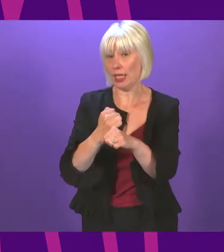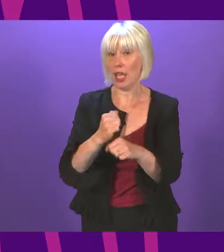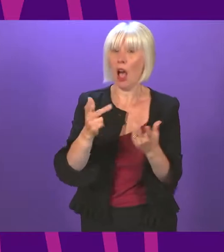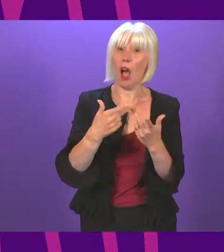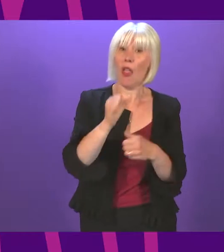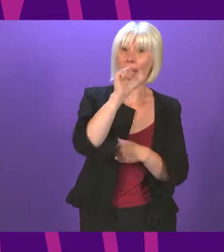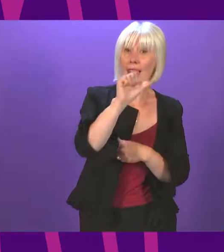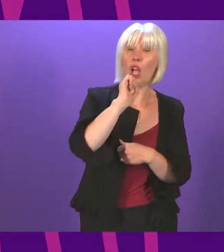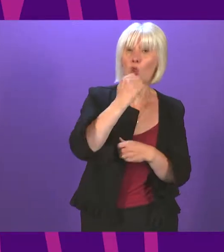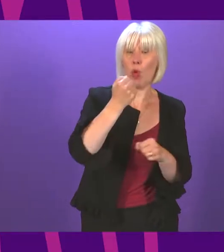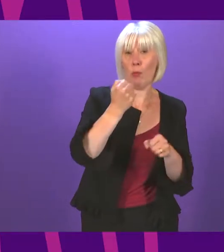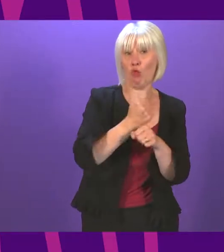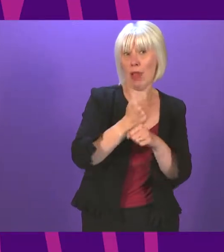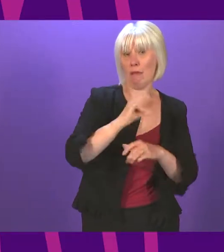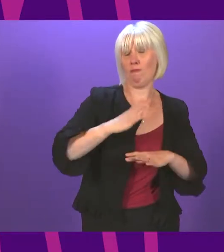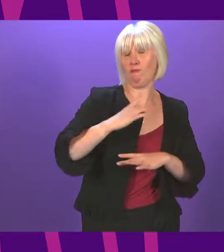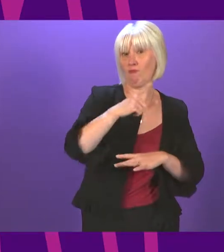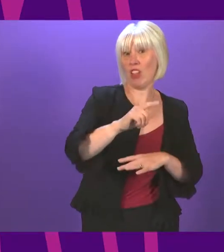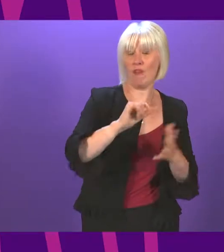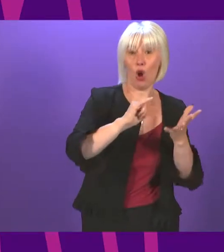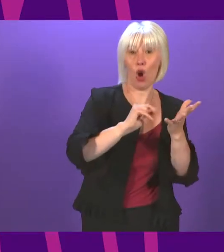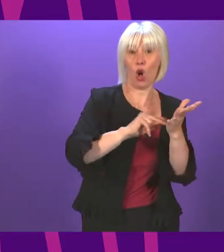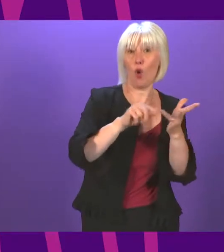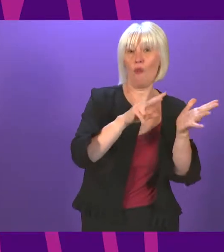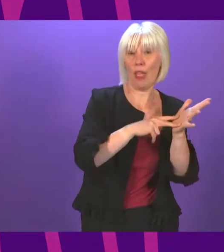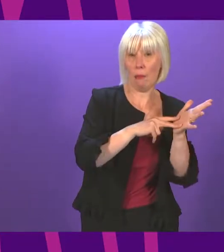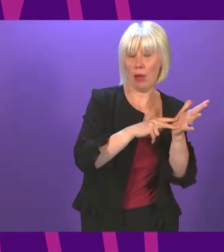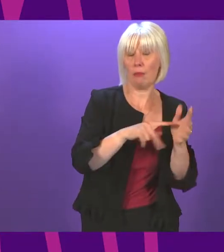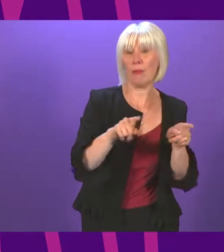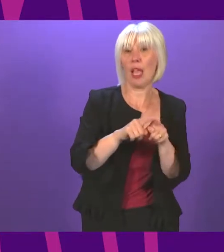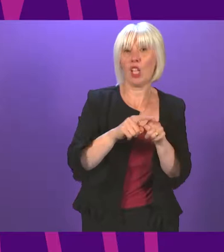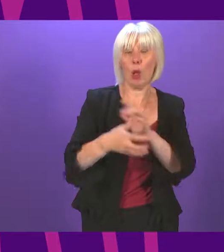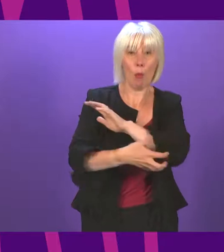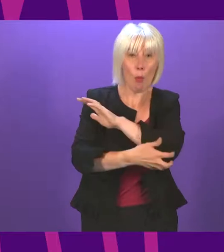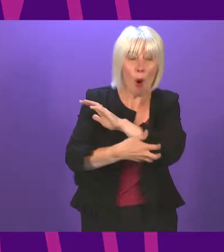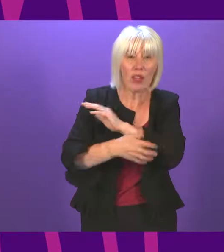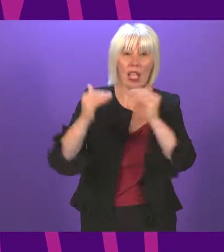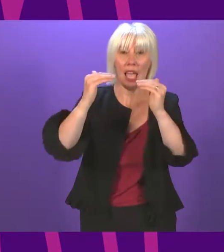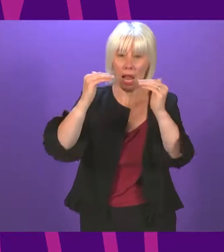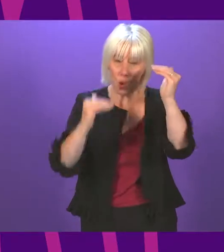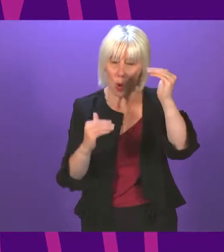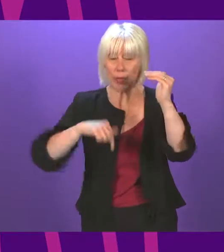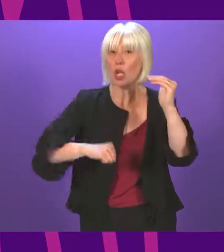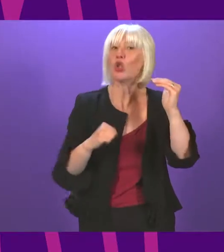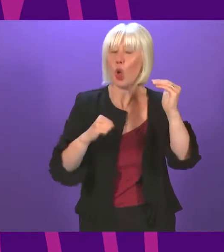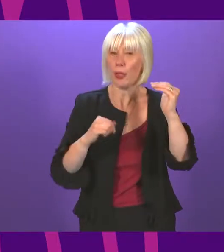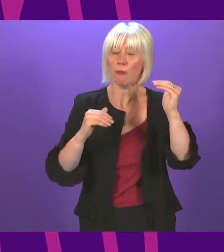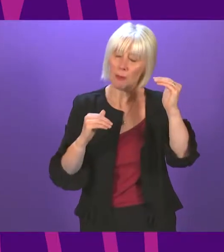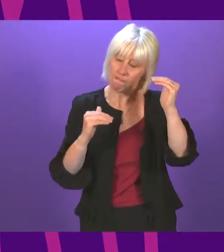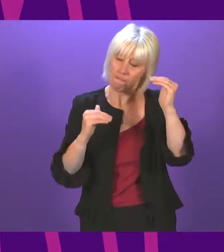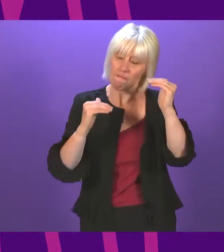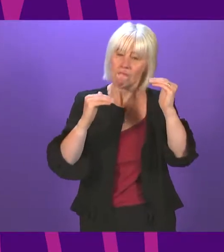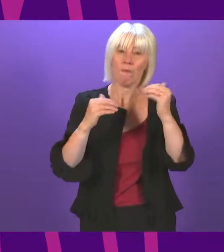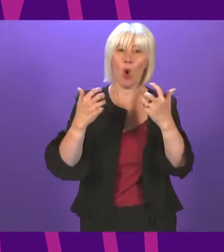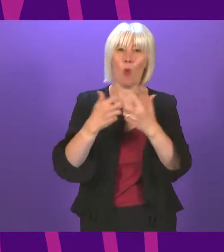November. We are taking further significant steps to eliminate poverty and inequality in Scotland by beginning work to design and